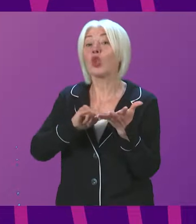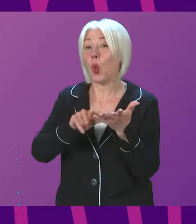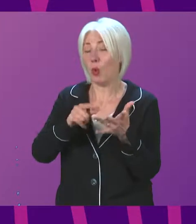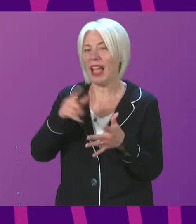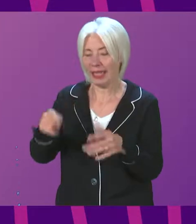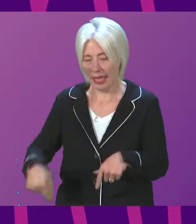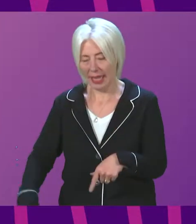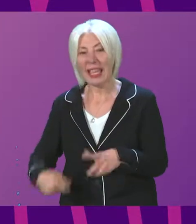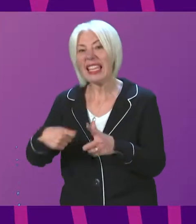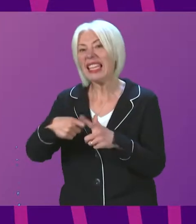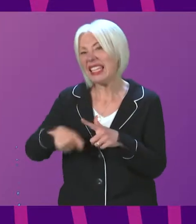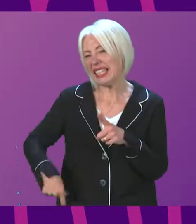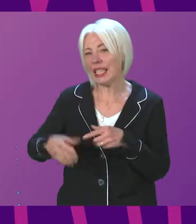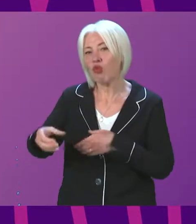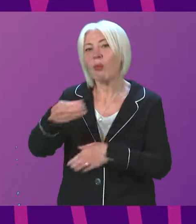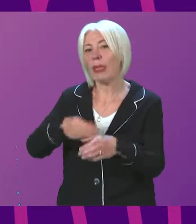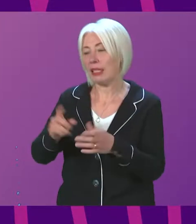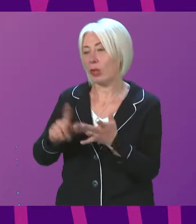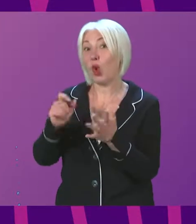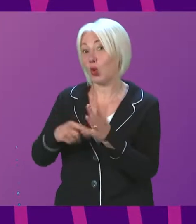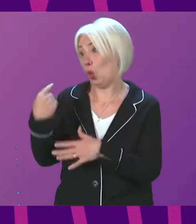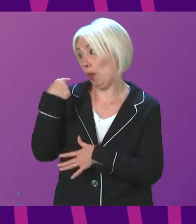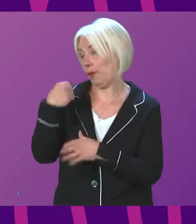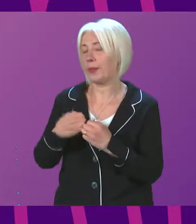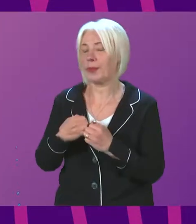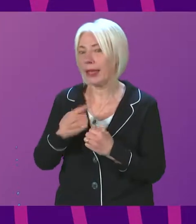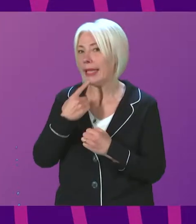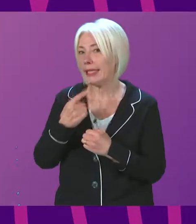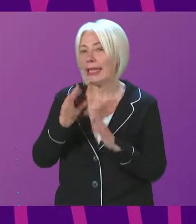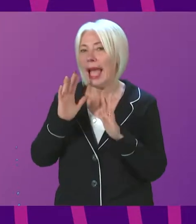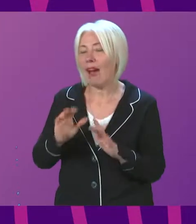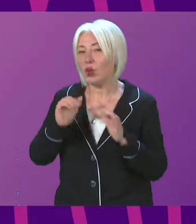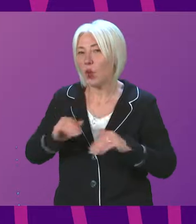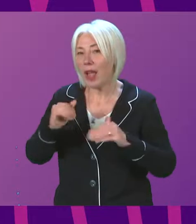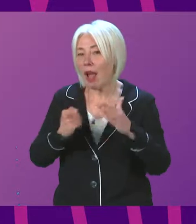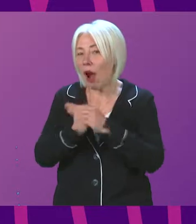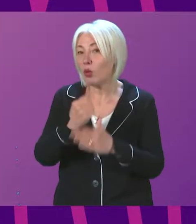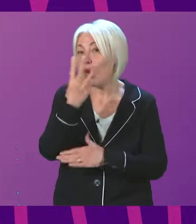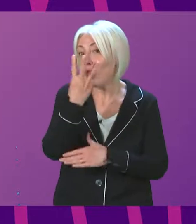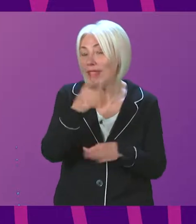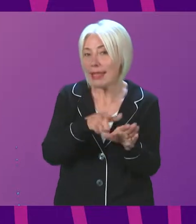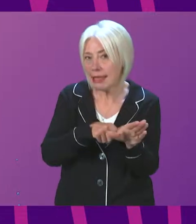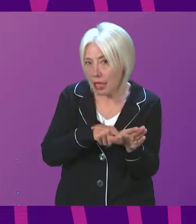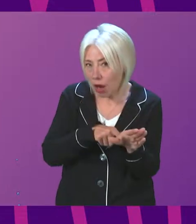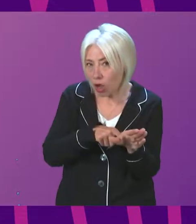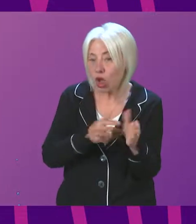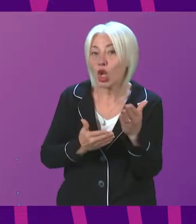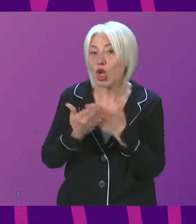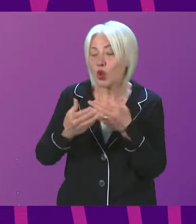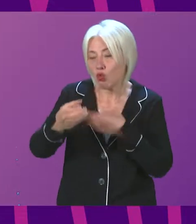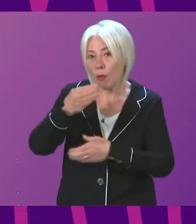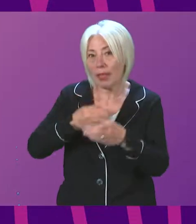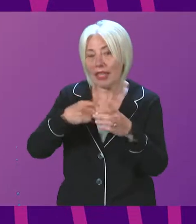new replacement in October. He was told he would have to wait up to three years to get that new replacement